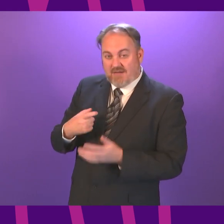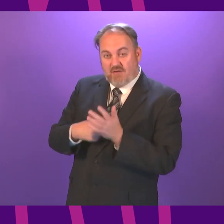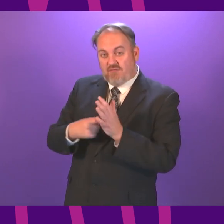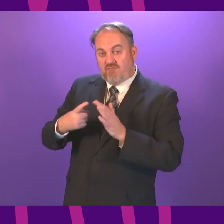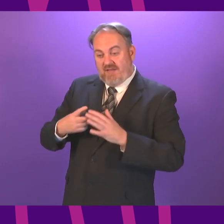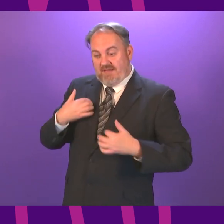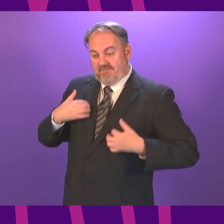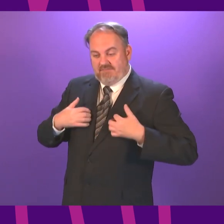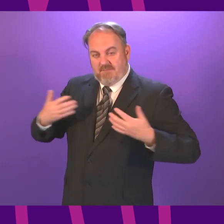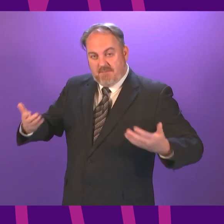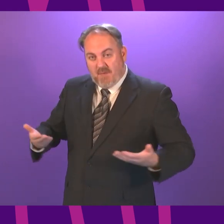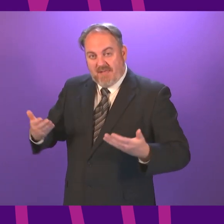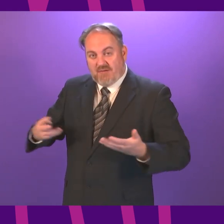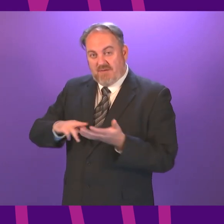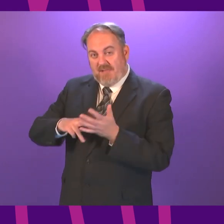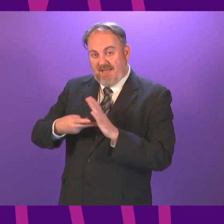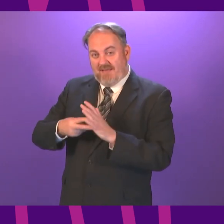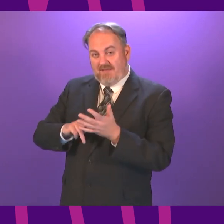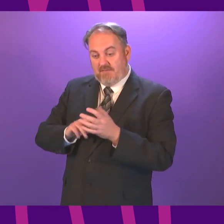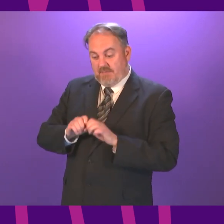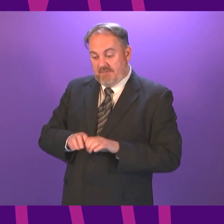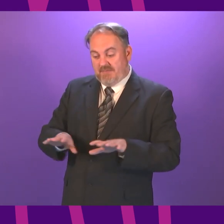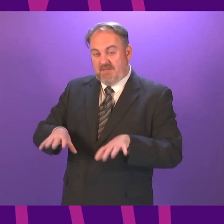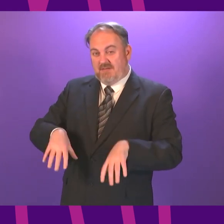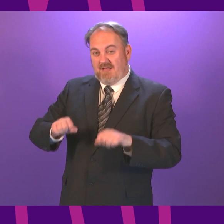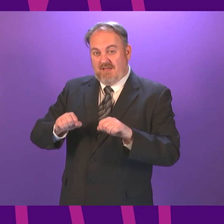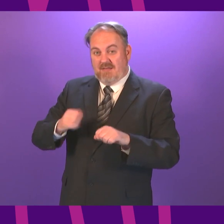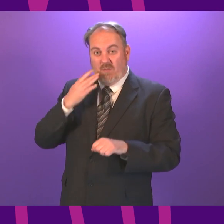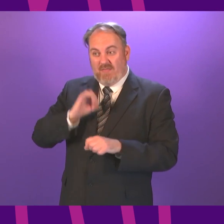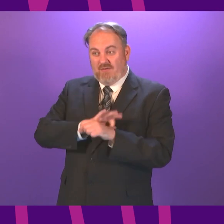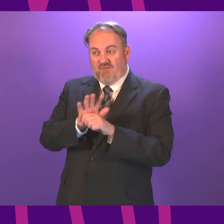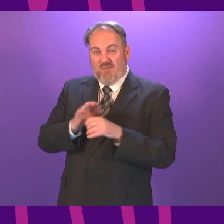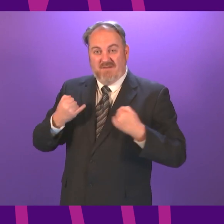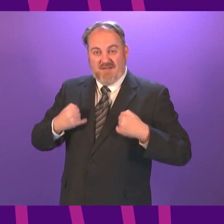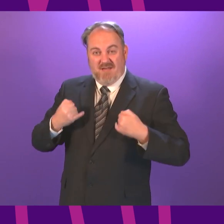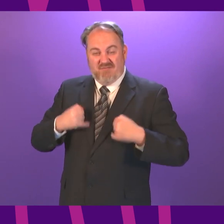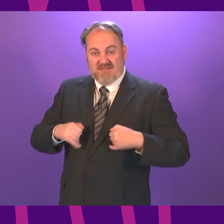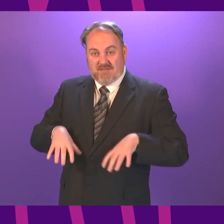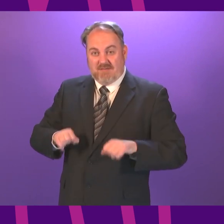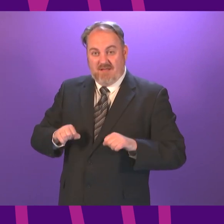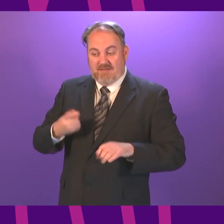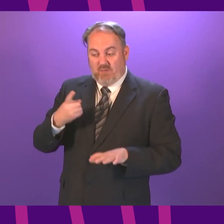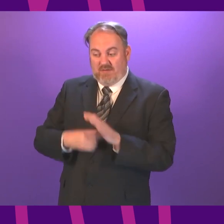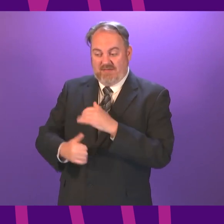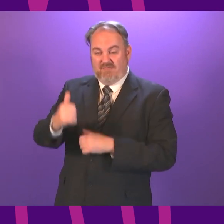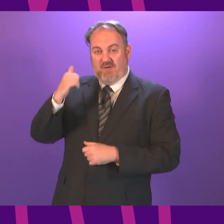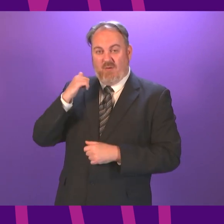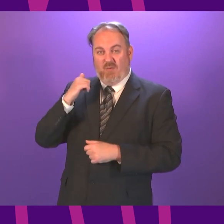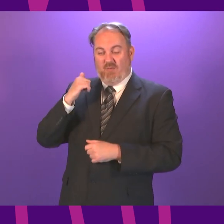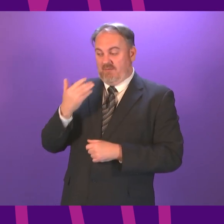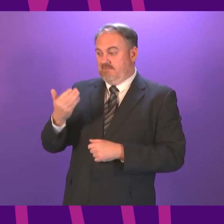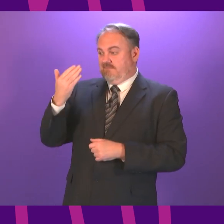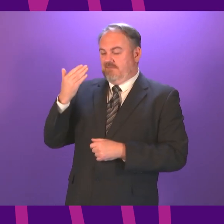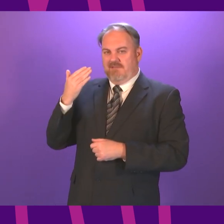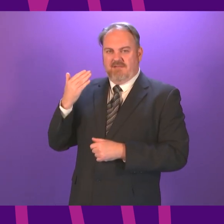rightly published at the very early stages of a global pandemic should not be updated a year into that global pandemic